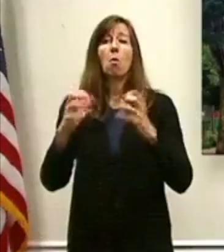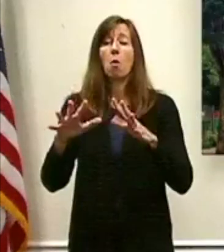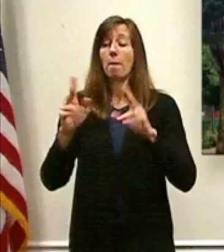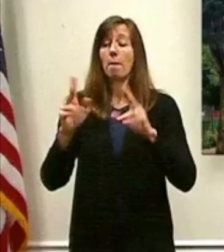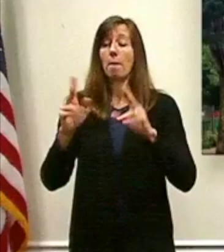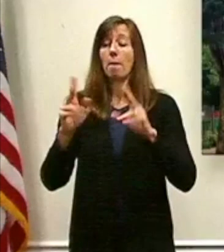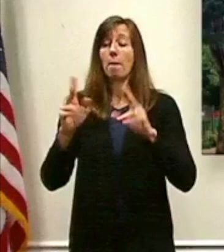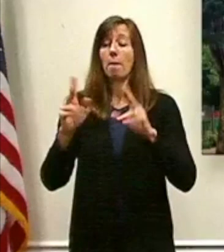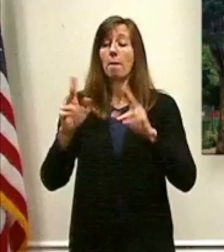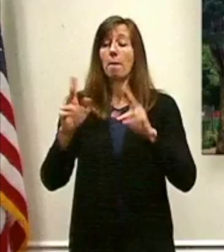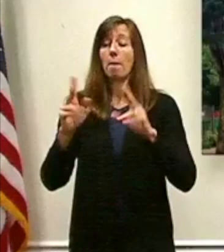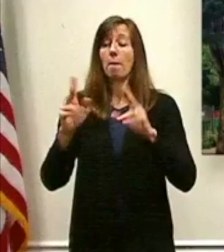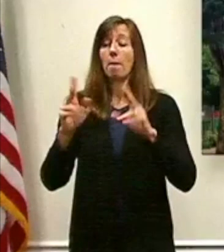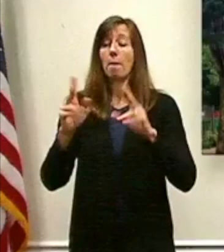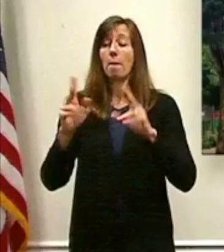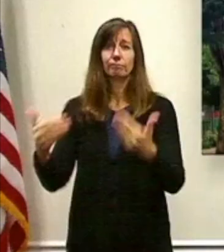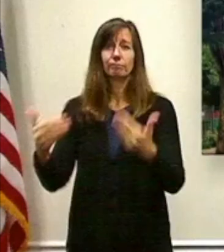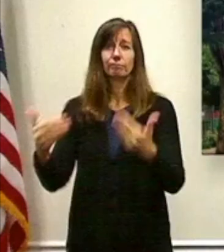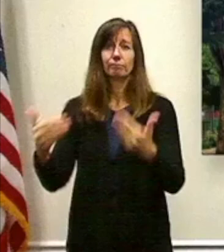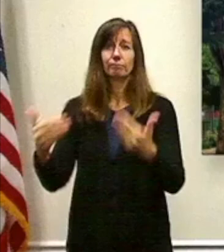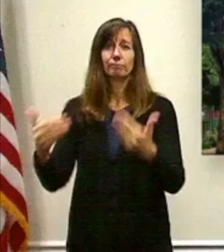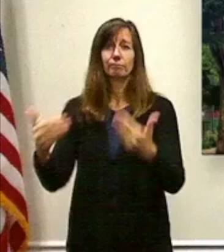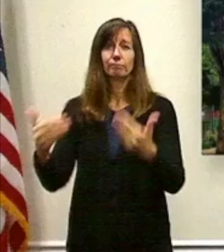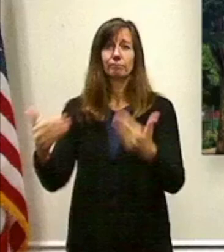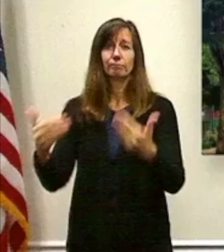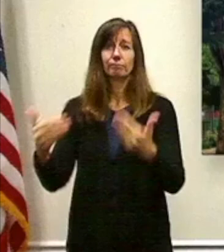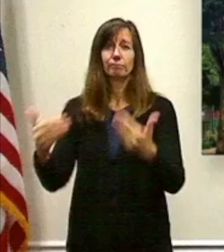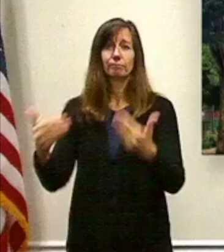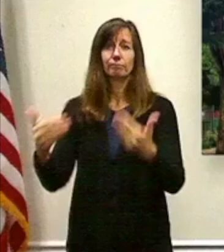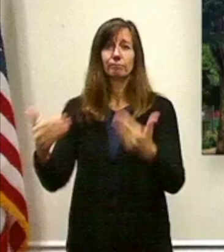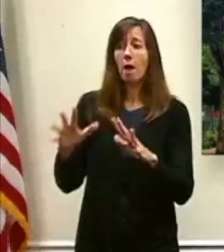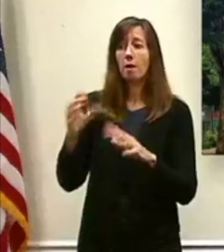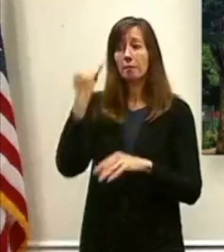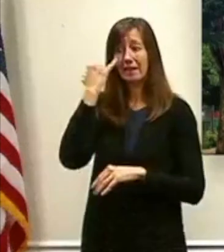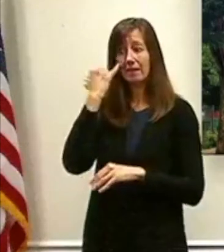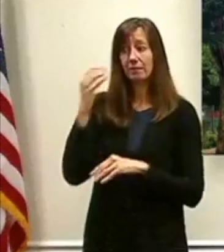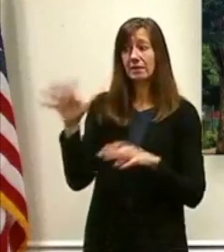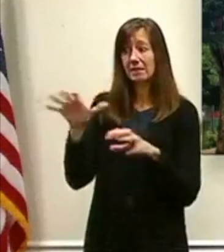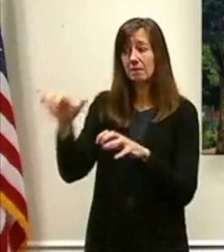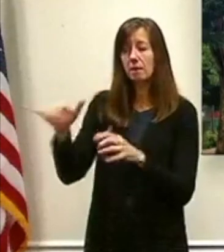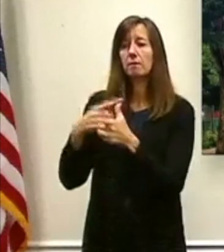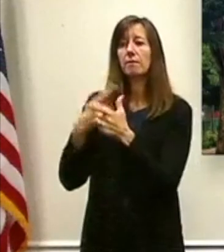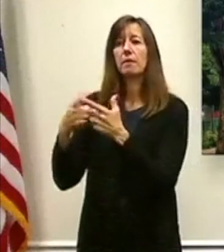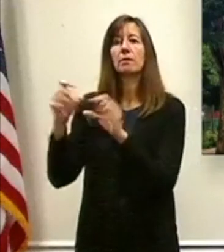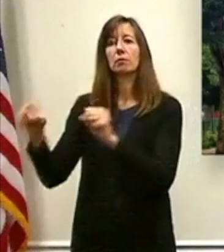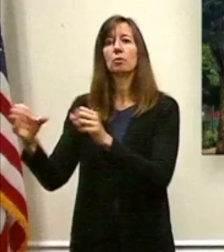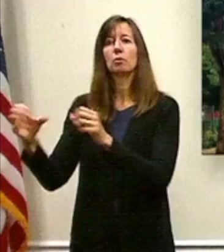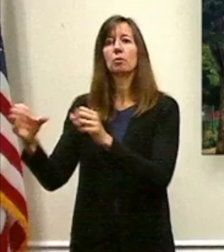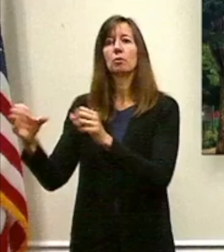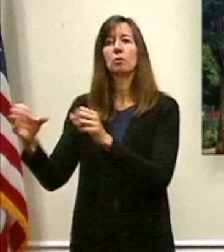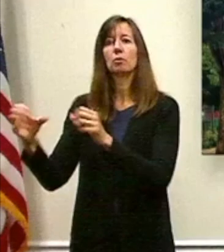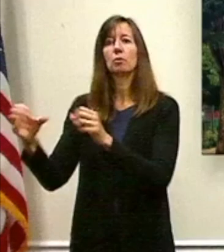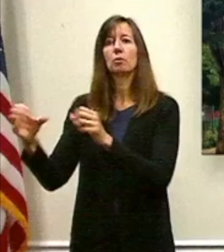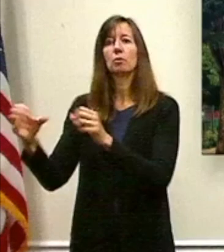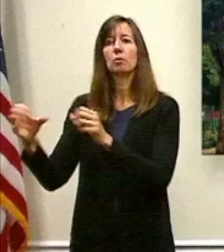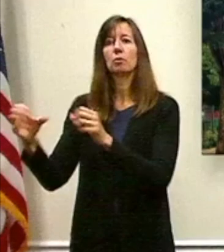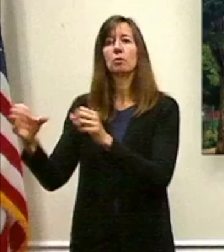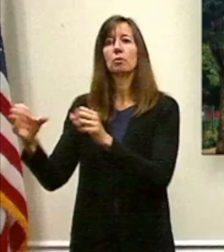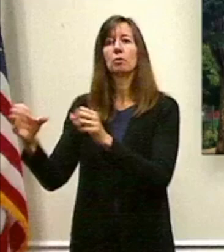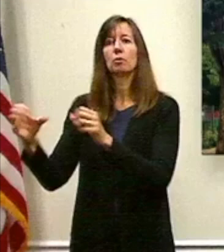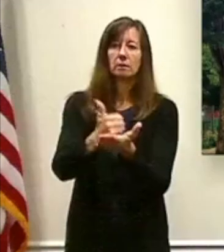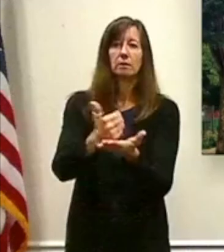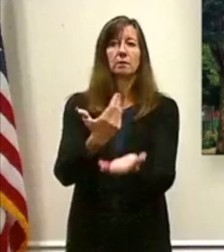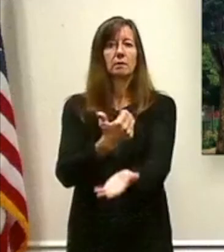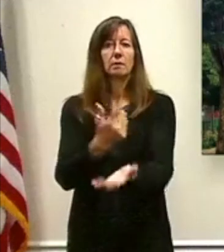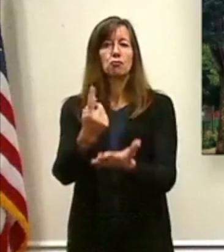...if someone does, in this county up until this year, we were able to connect them if they had a drug issue or substance use disorder, we could connect them with